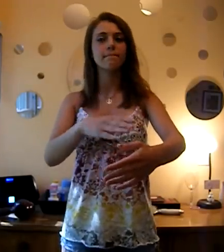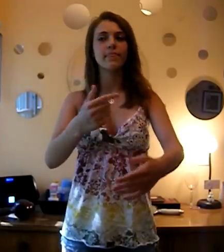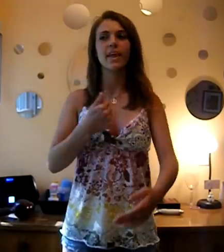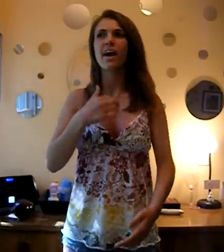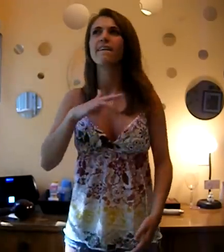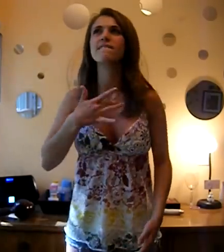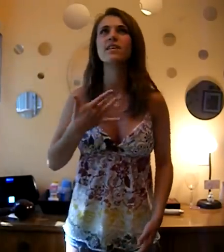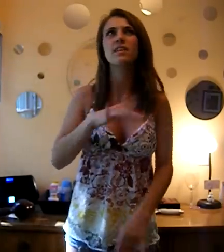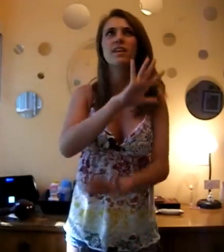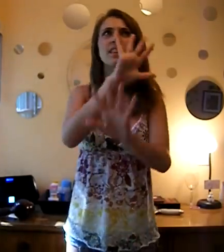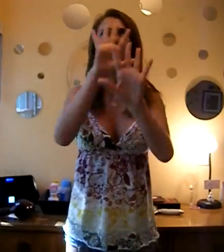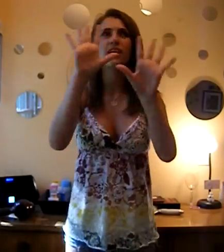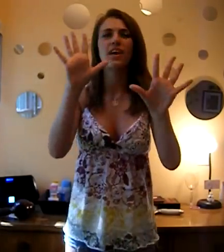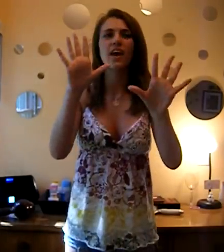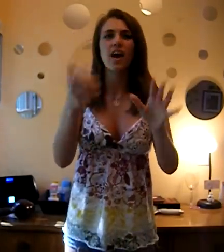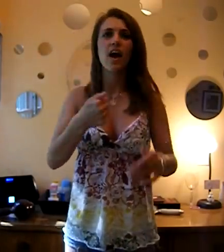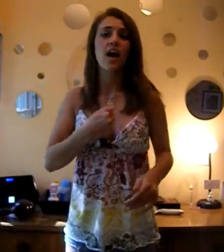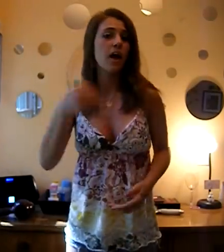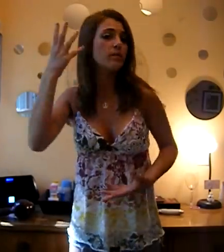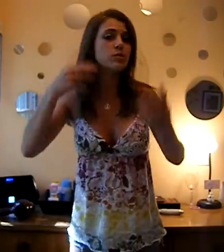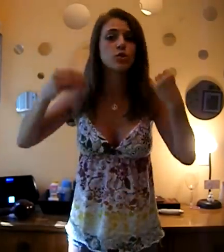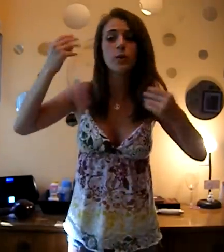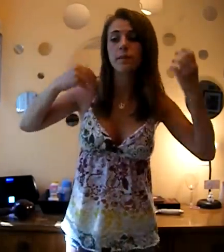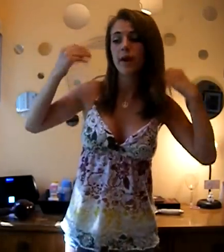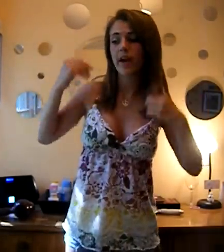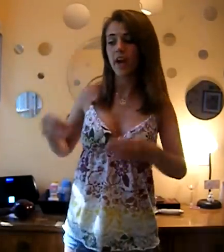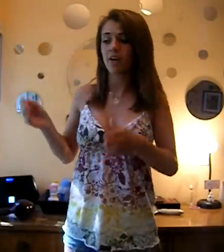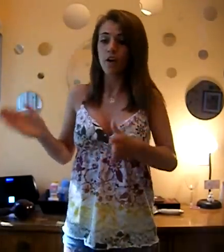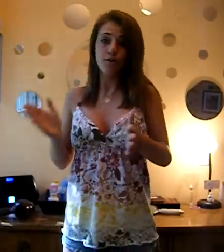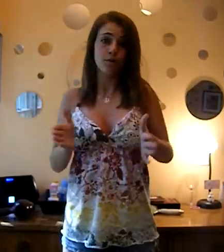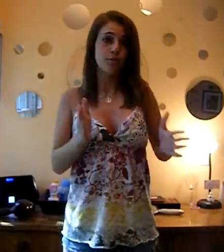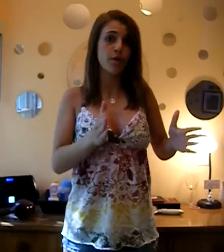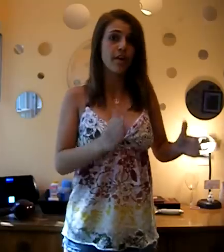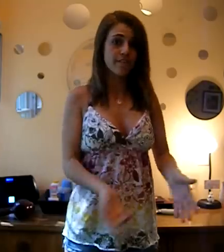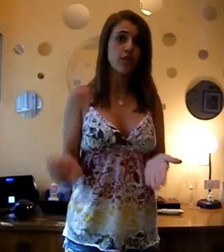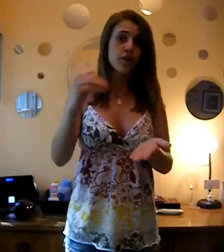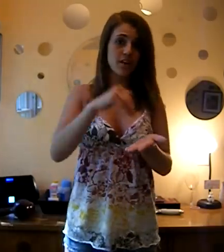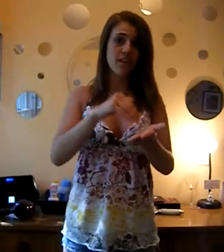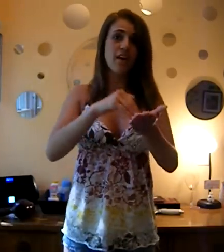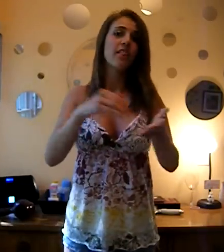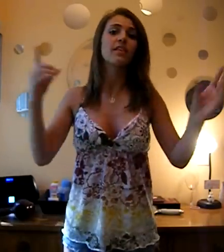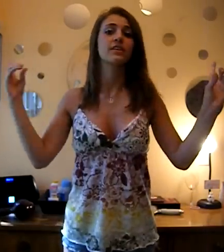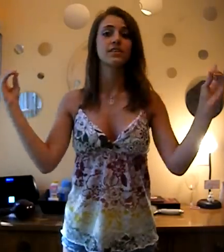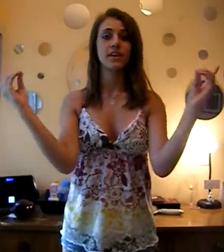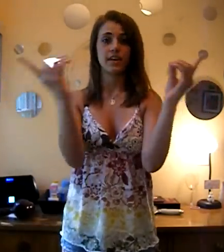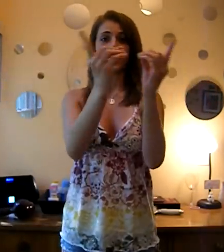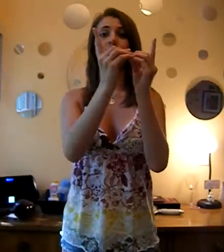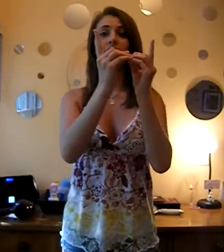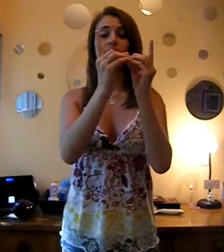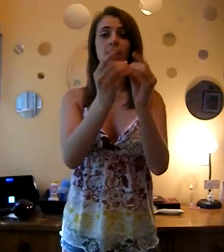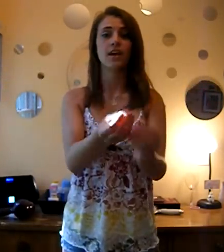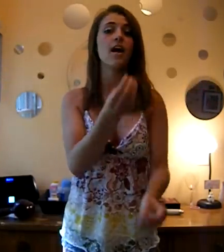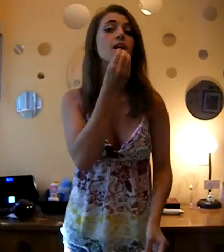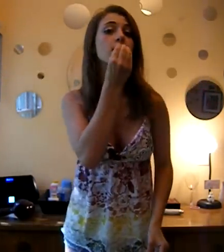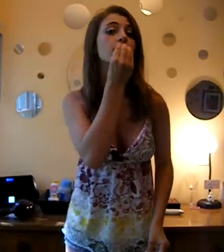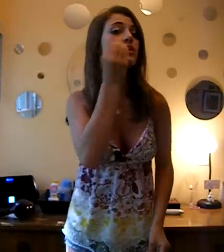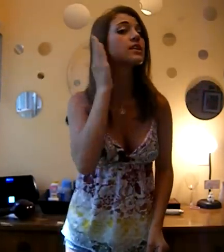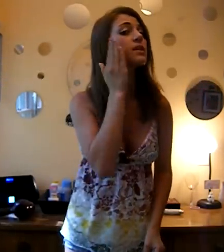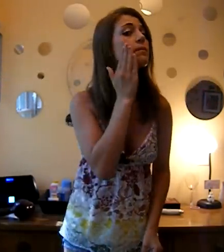I feel it in the air, I'm doing my hair, preparing for another day. A kiss up